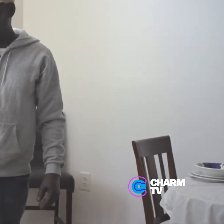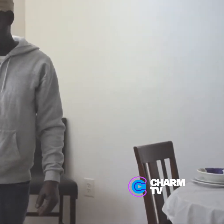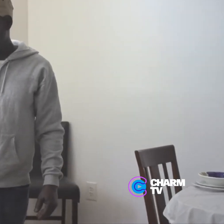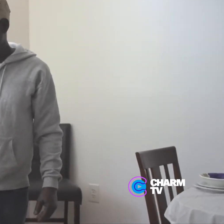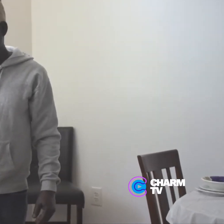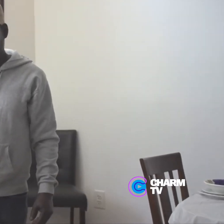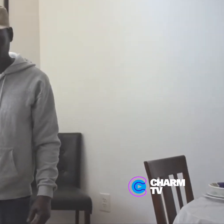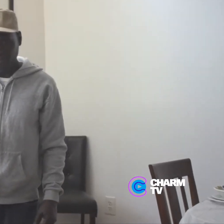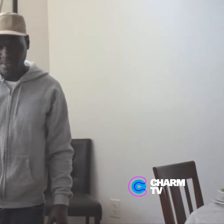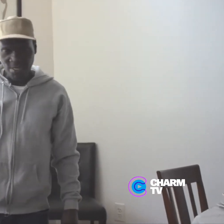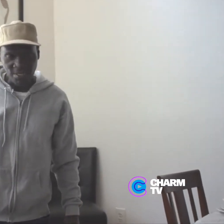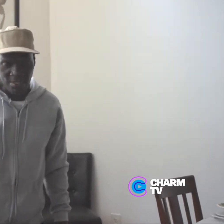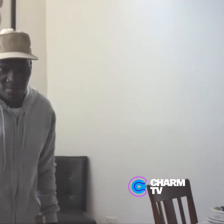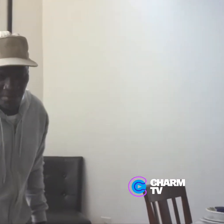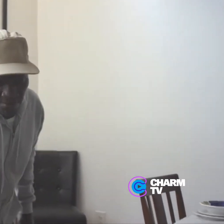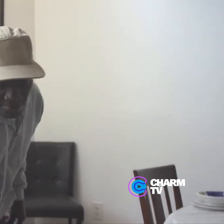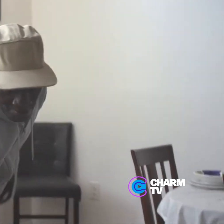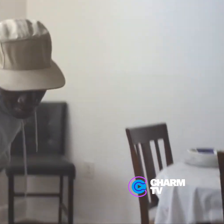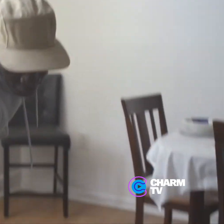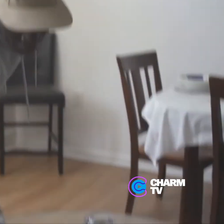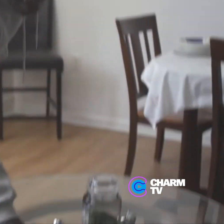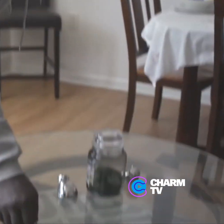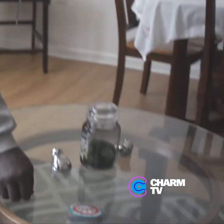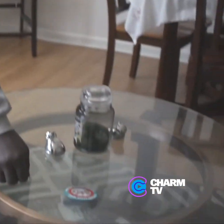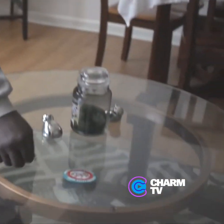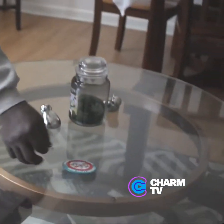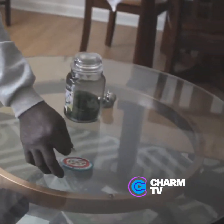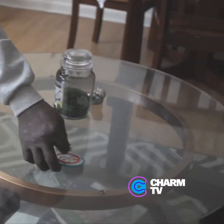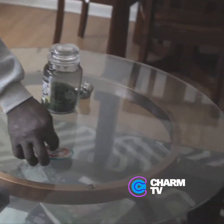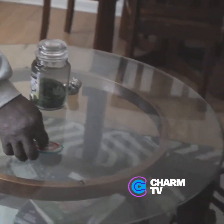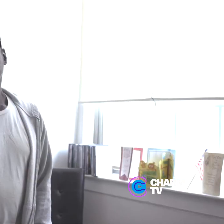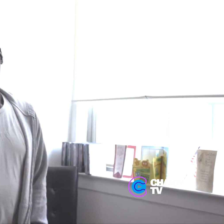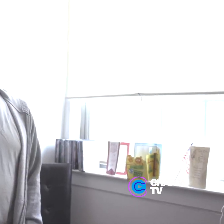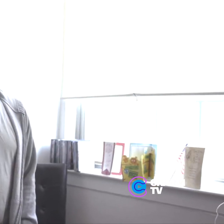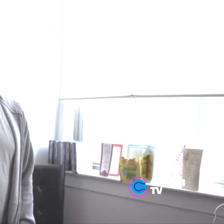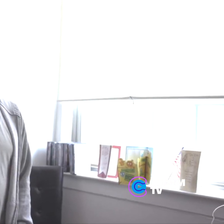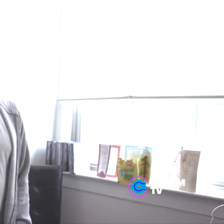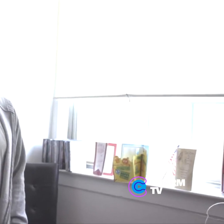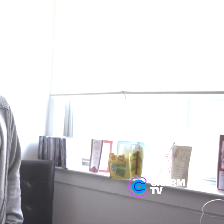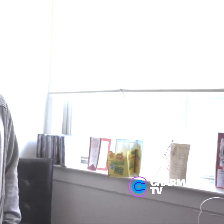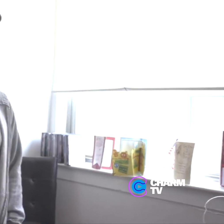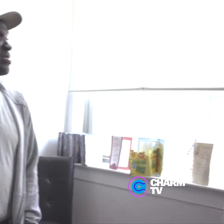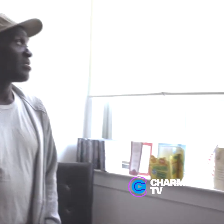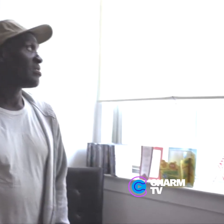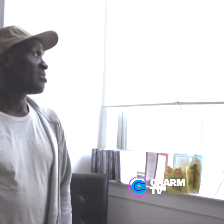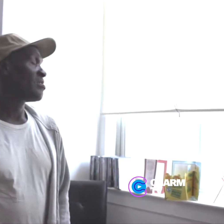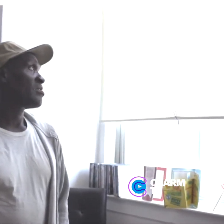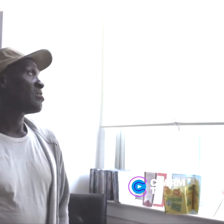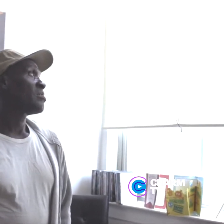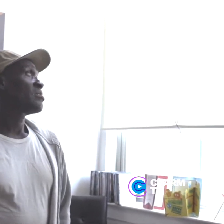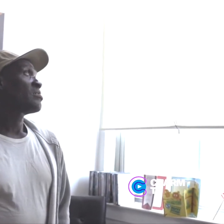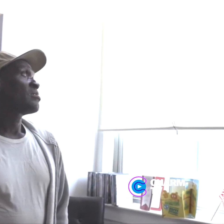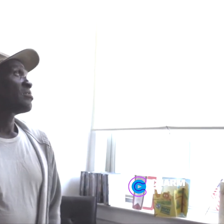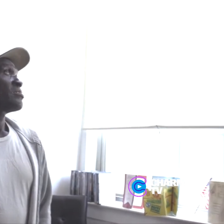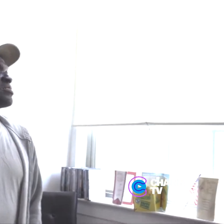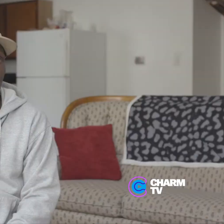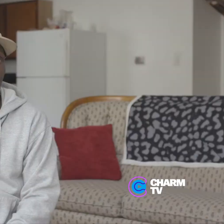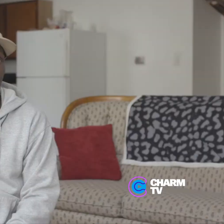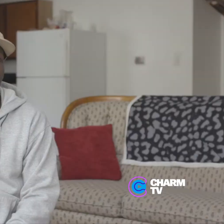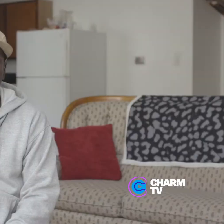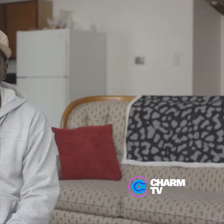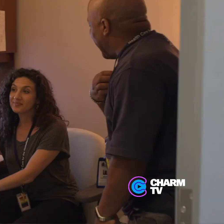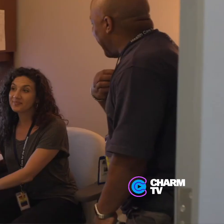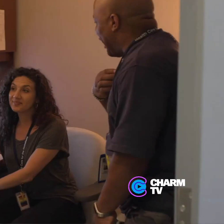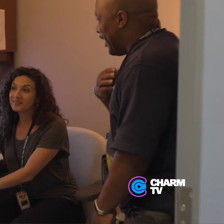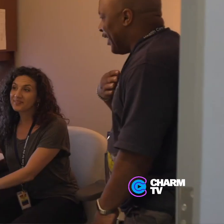like that. got high blood pressure. And as long as they helped me with my medication and all that,